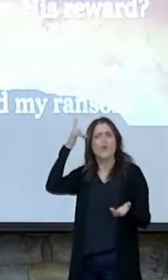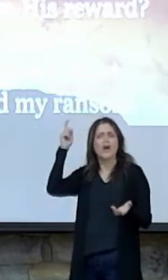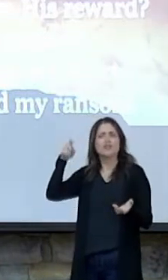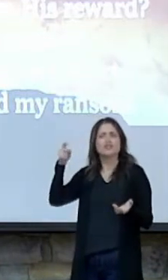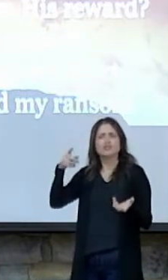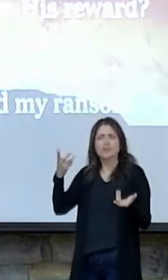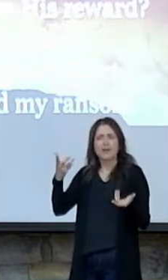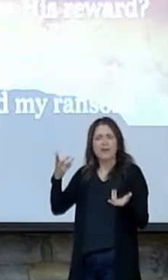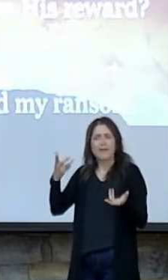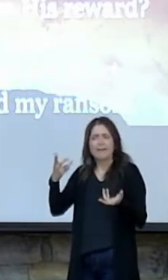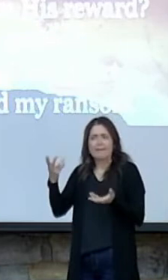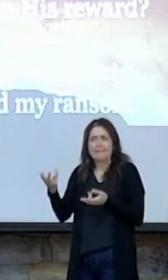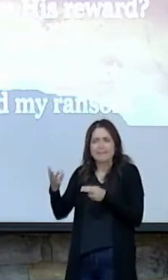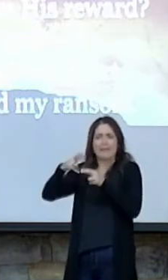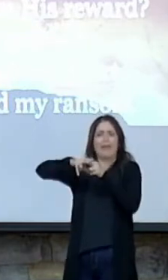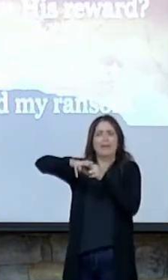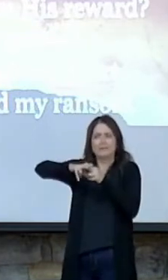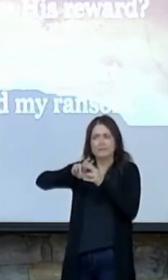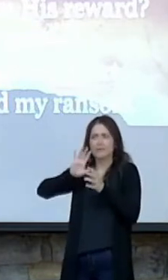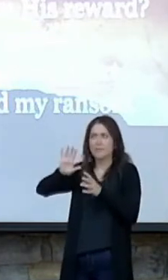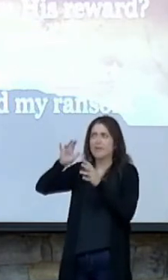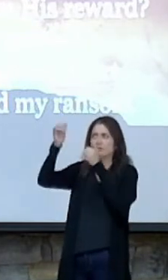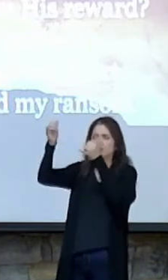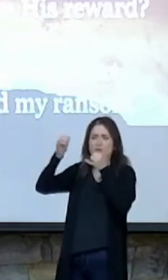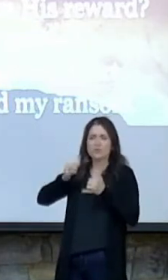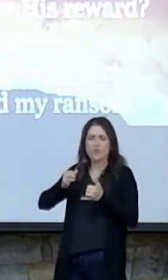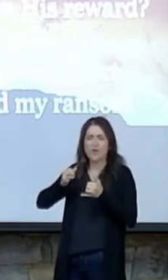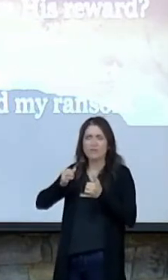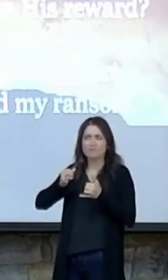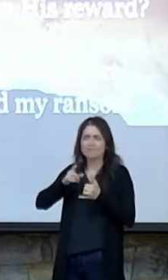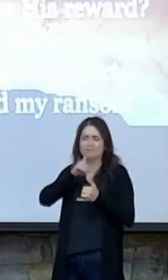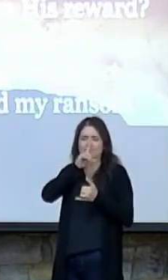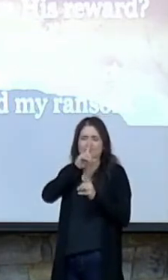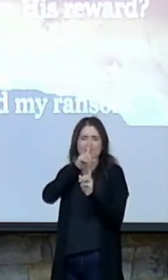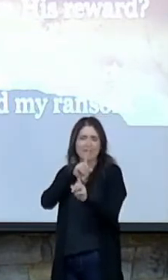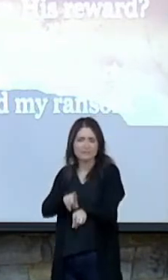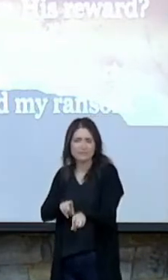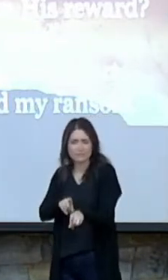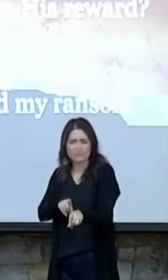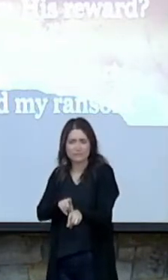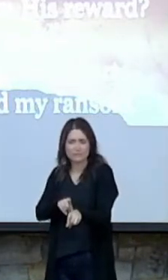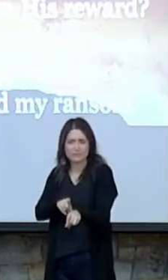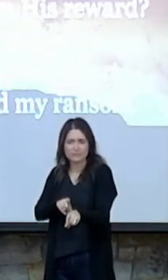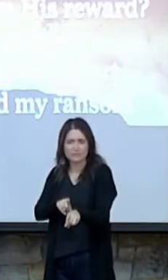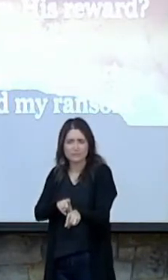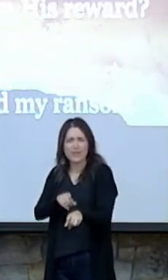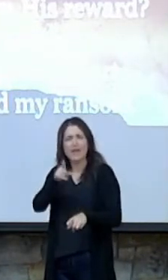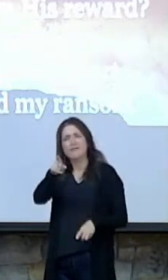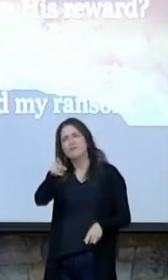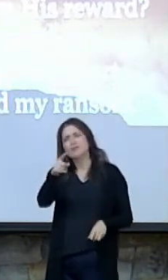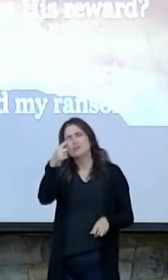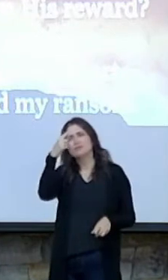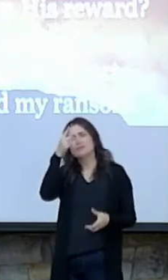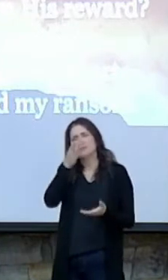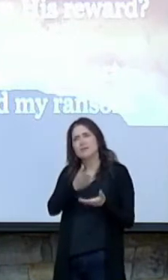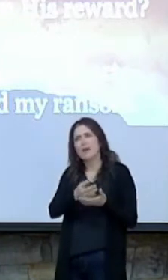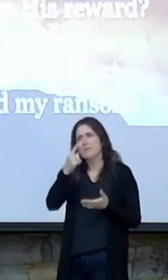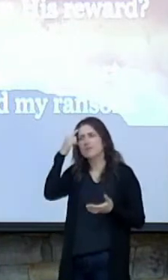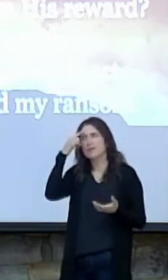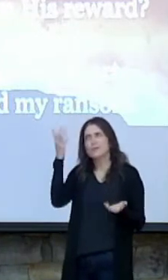gain from his reward? I cannot give an answer. You ever just stop and think why?